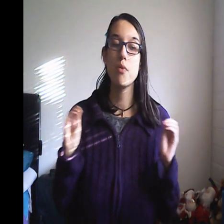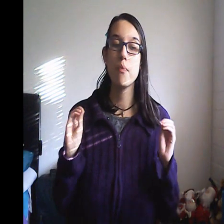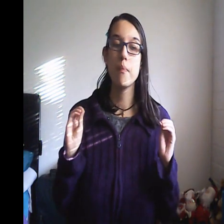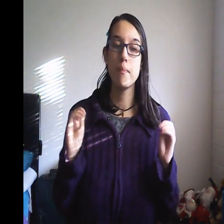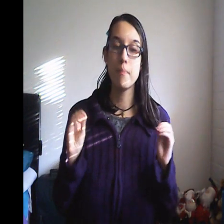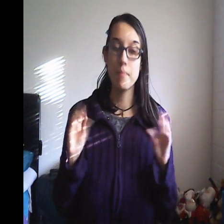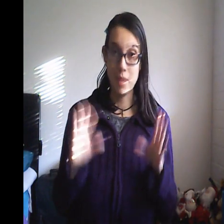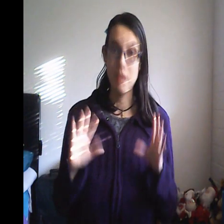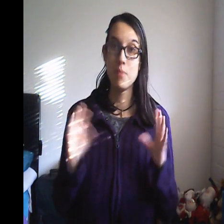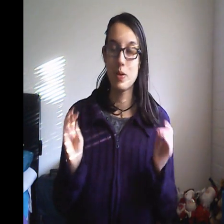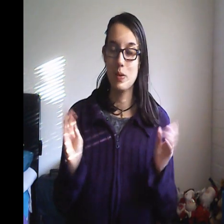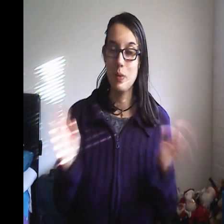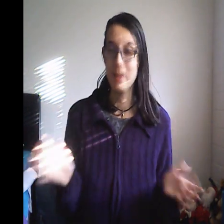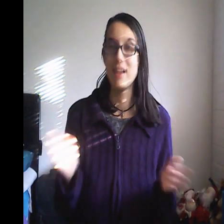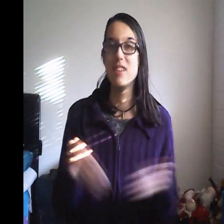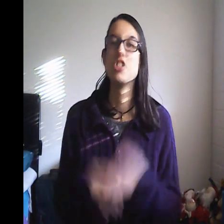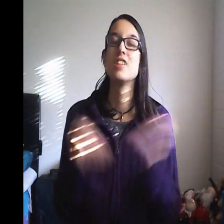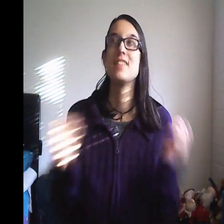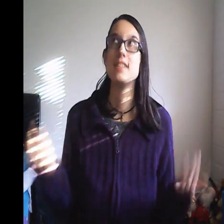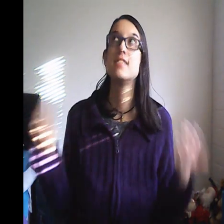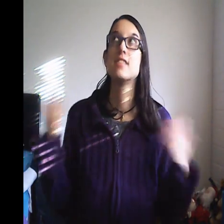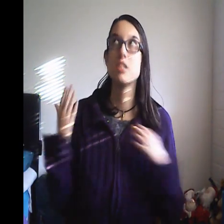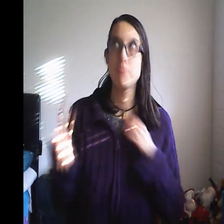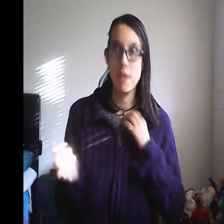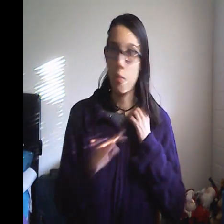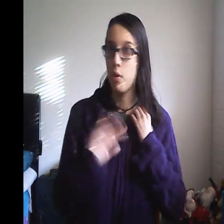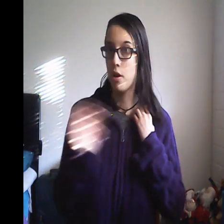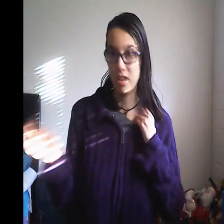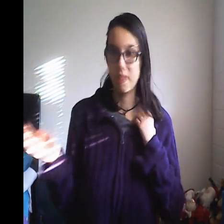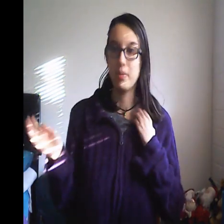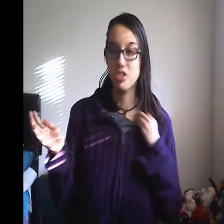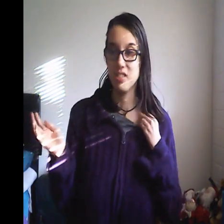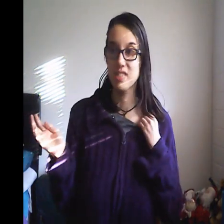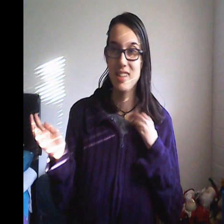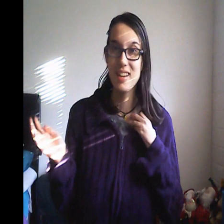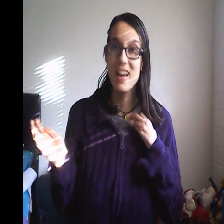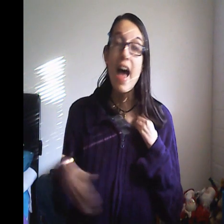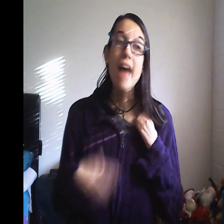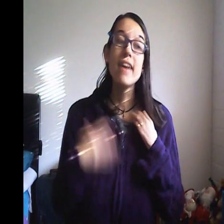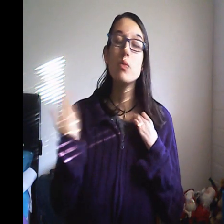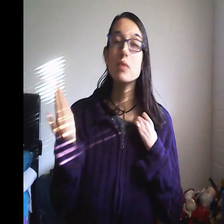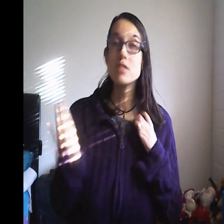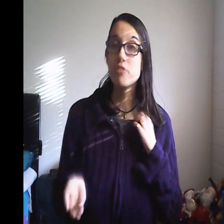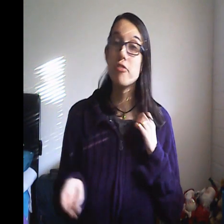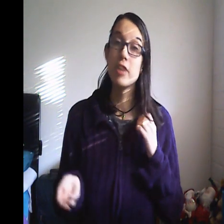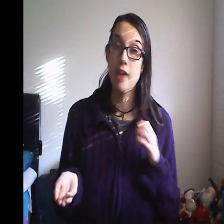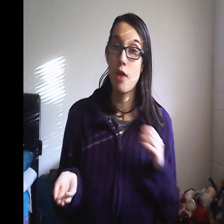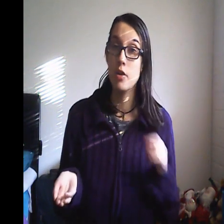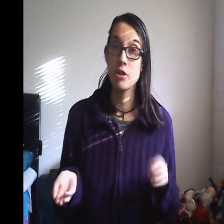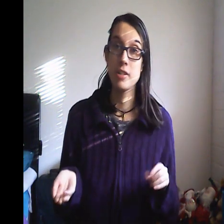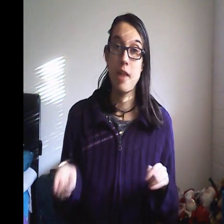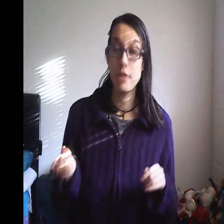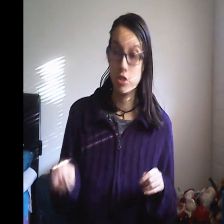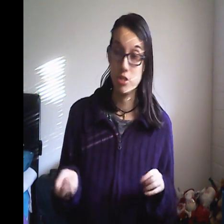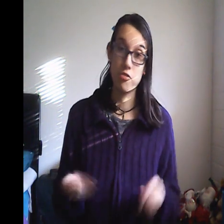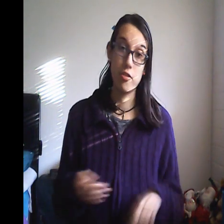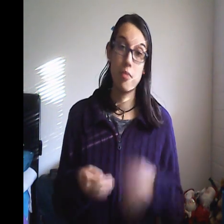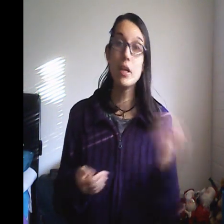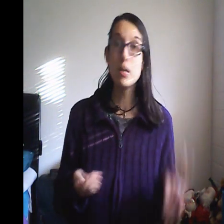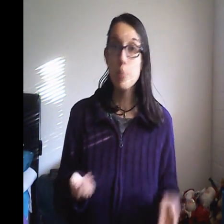makeup. Organizer needs to be. What are the dimensions? Now, once you've figured out your dimensions for the makeup